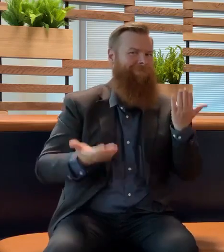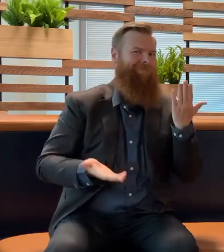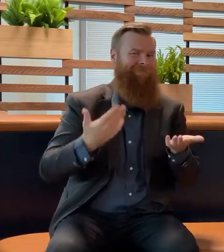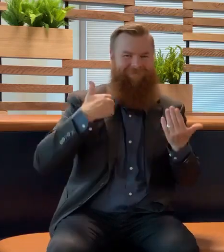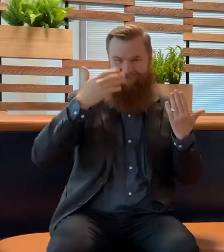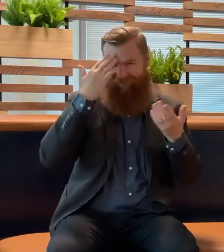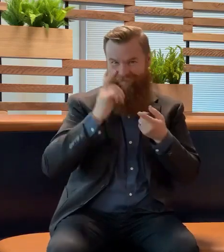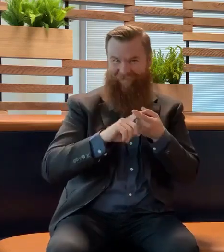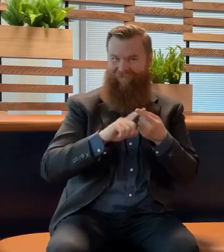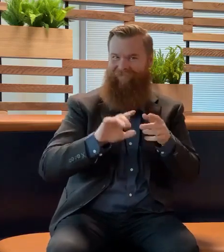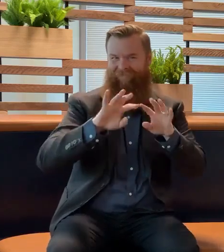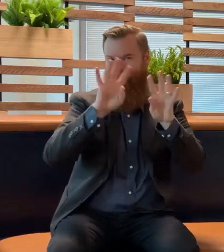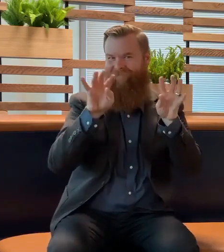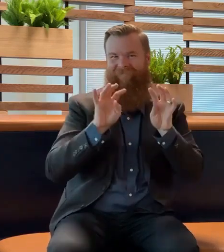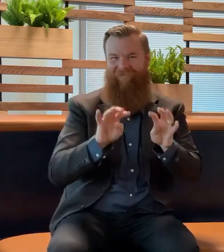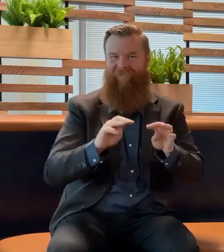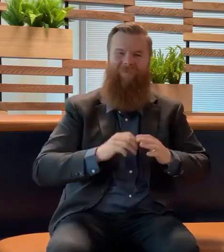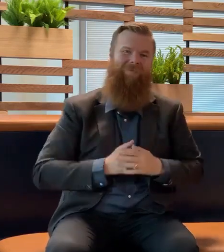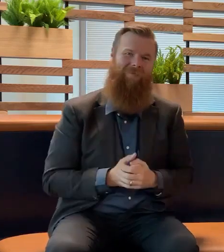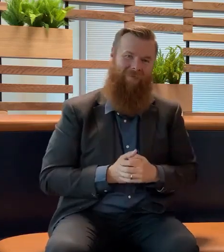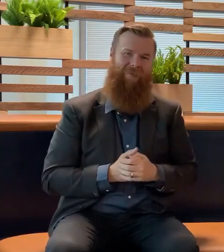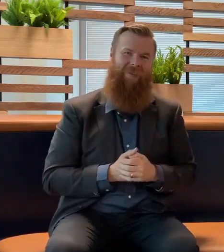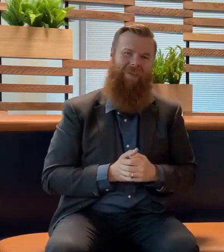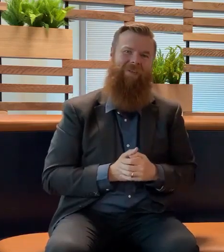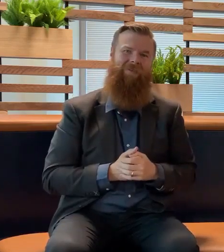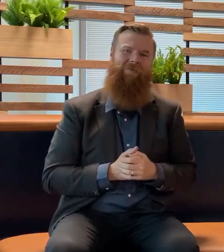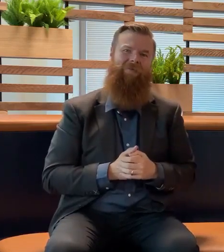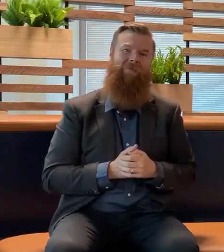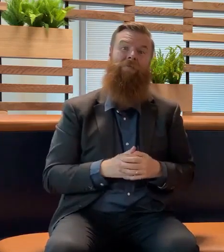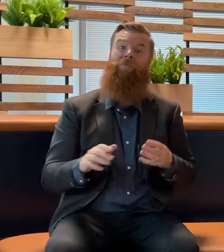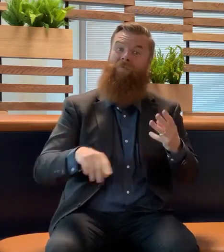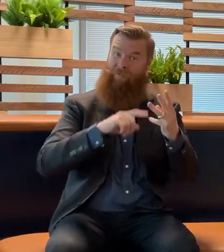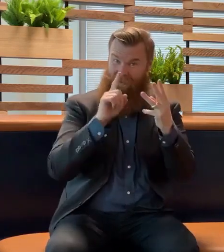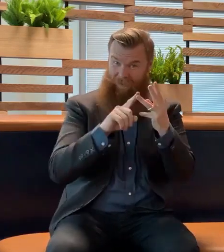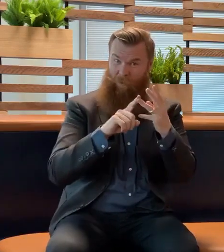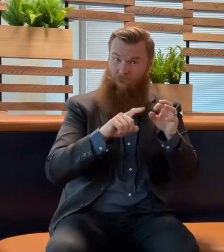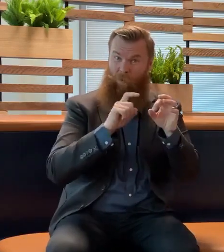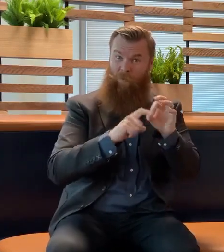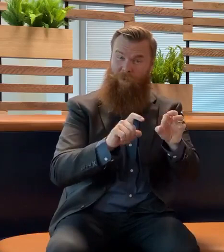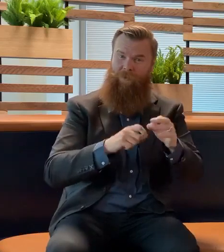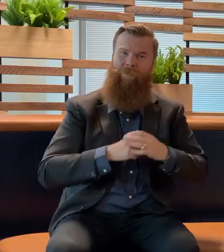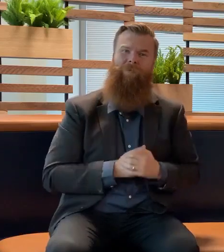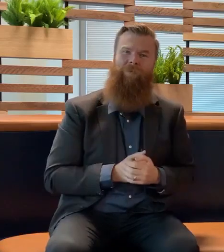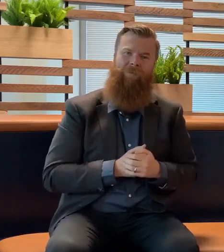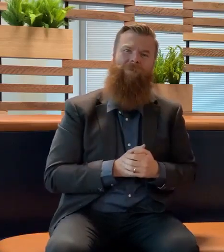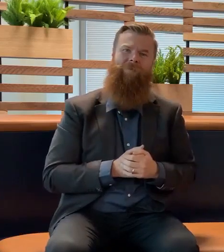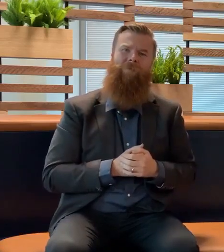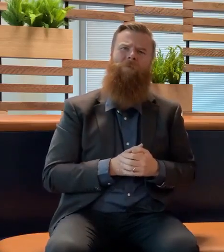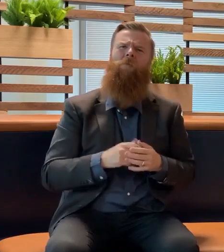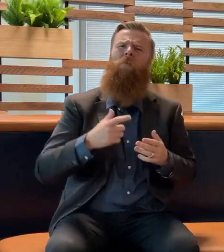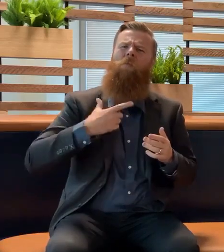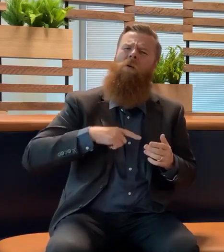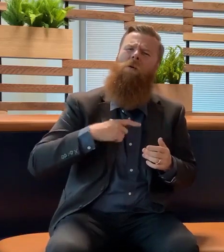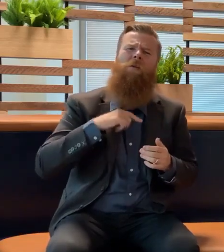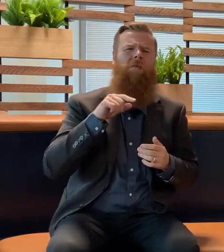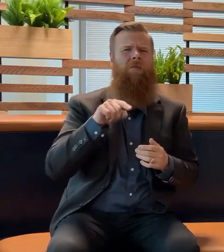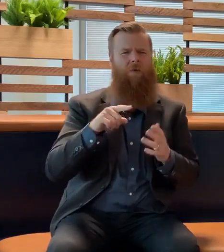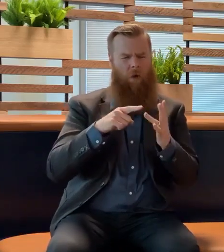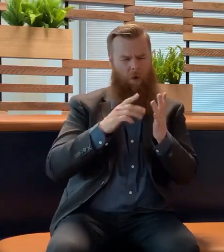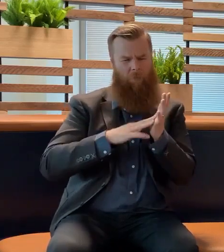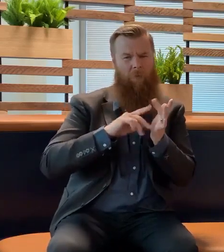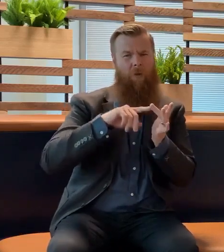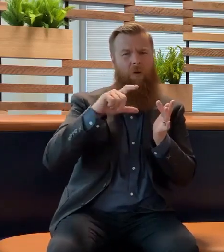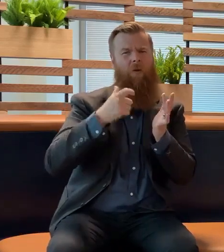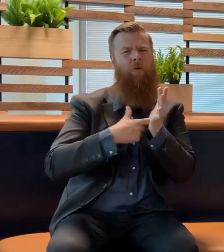particular issue. So why is the variant more concerning than Delta for example? So Delta is still